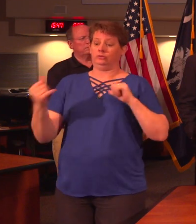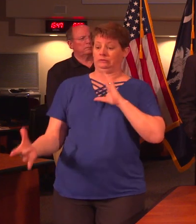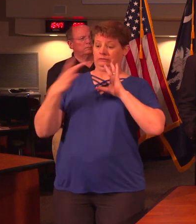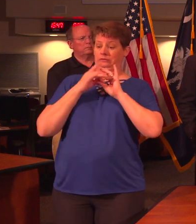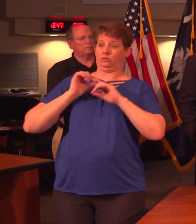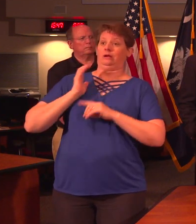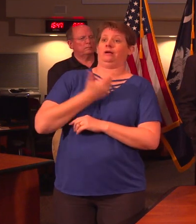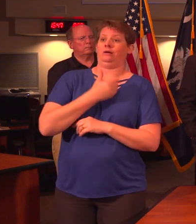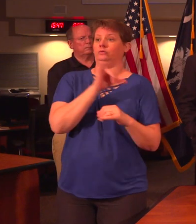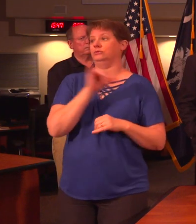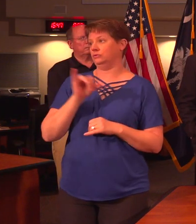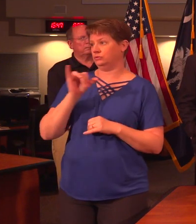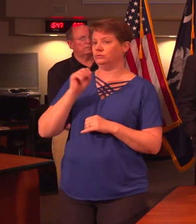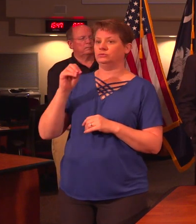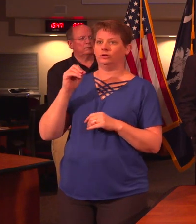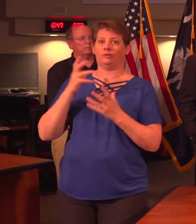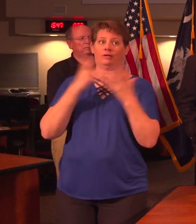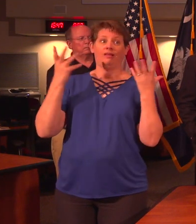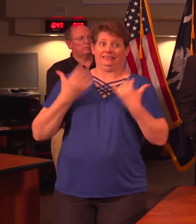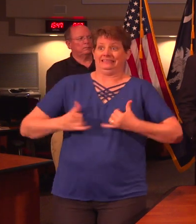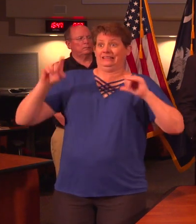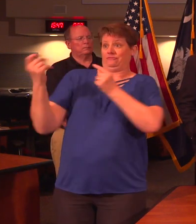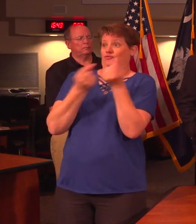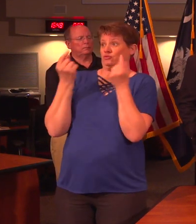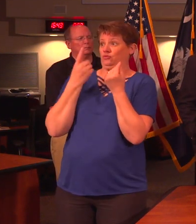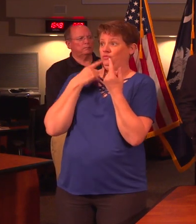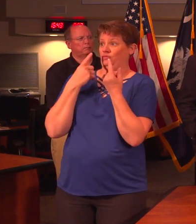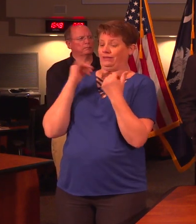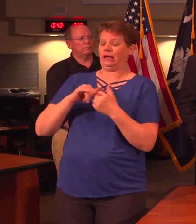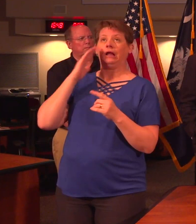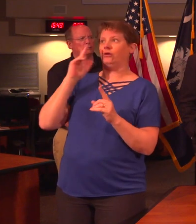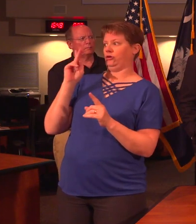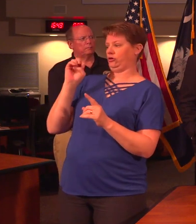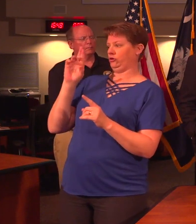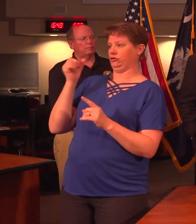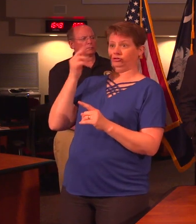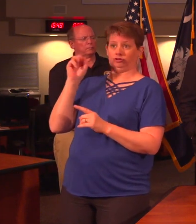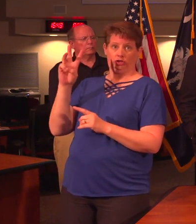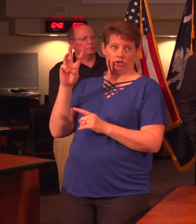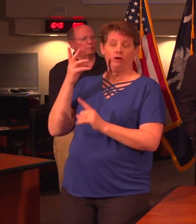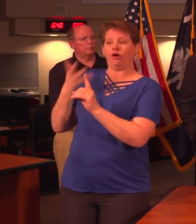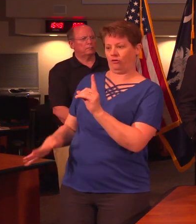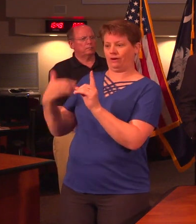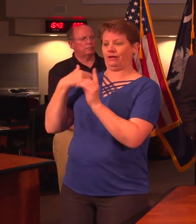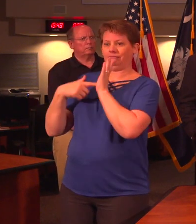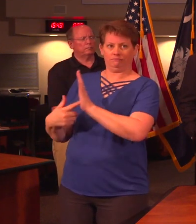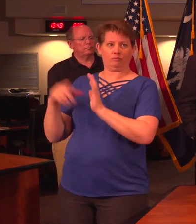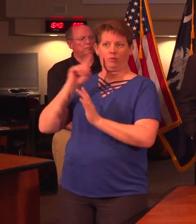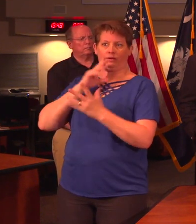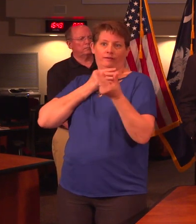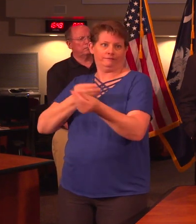website as well. So there's a lot of work still to be done. I know Kershaw County is already showing where they're feeding